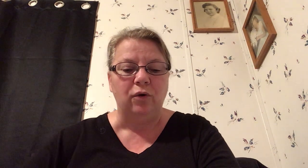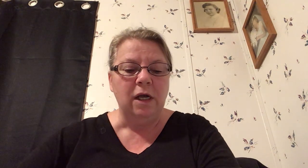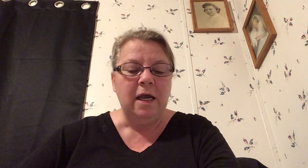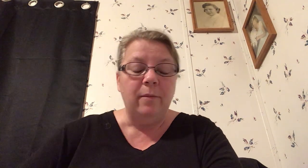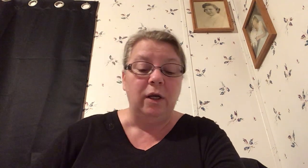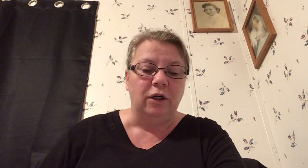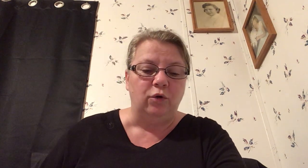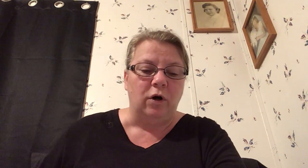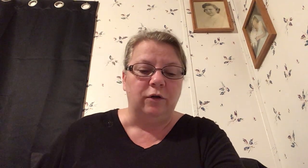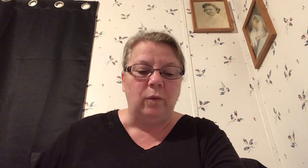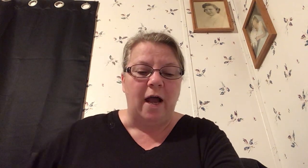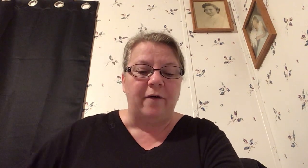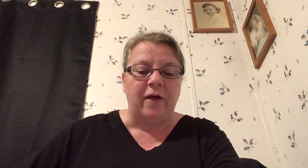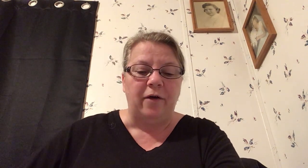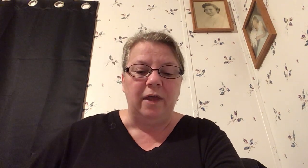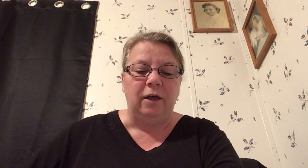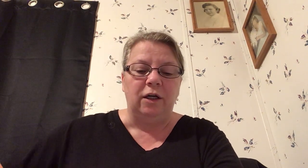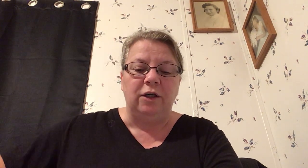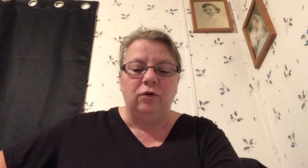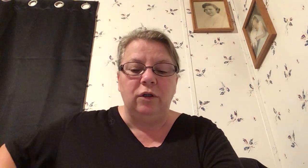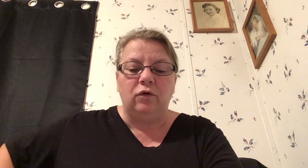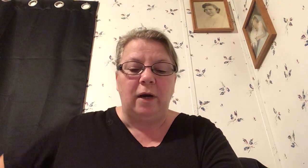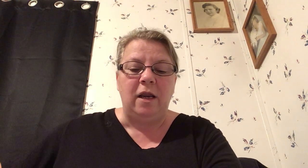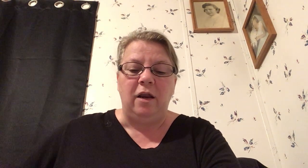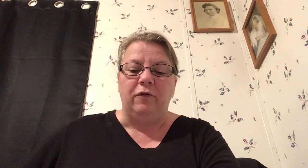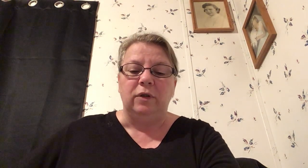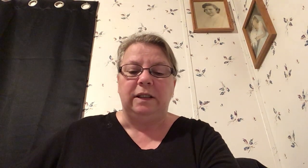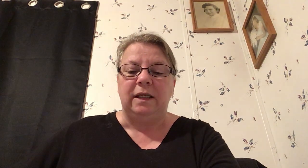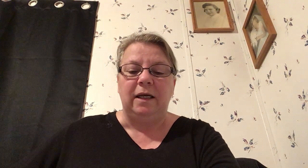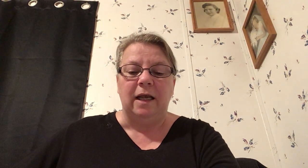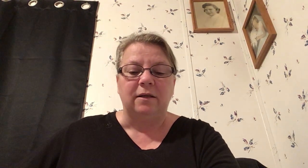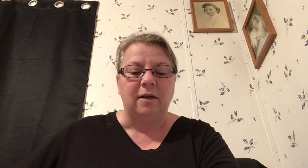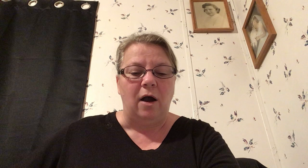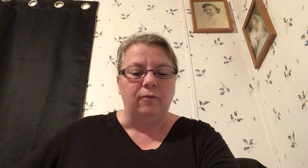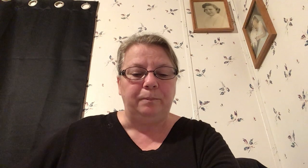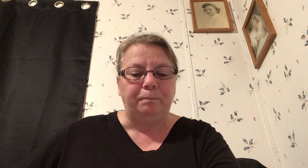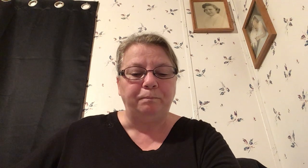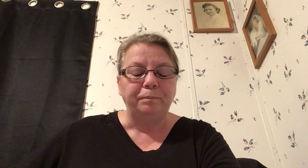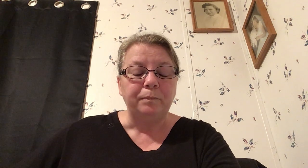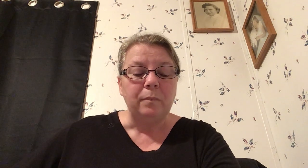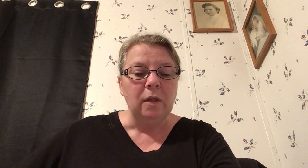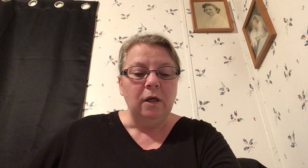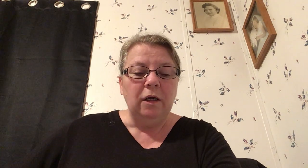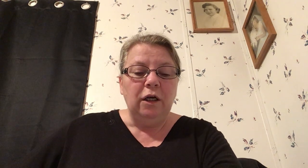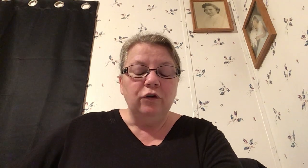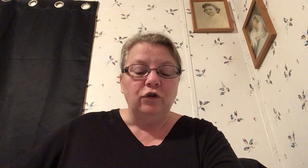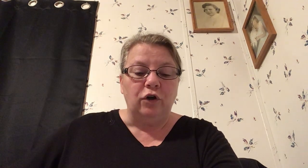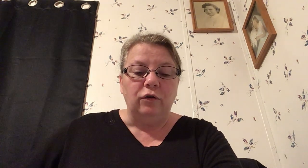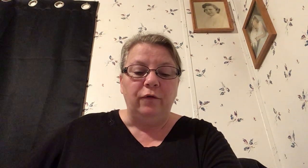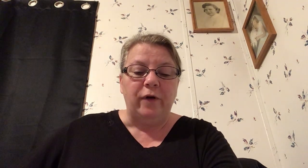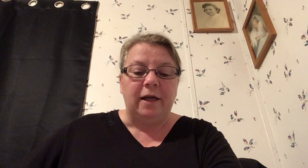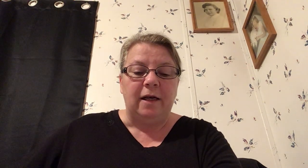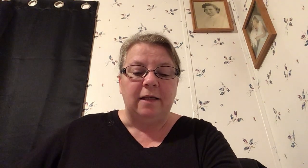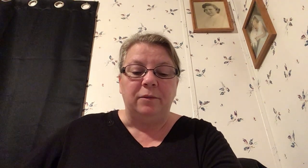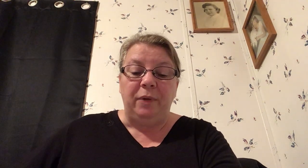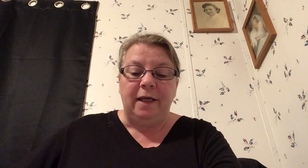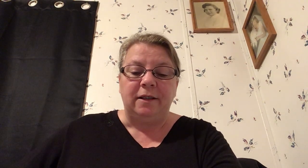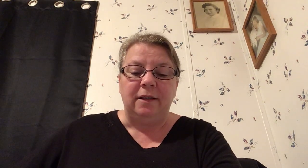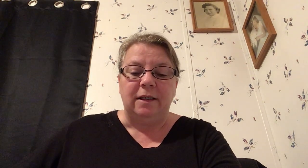because you are his wife how then could i do this great evil and sin against god so joseph recognized the blessings in